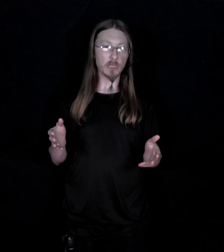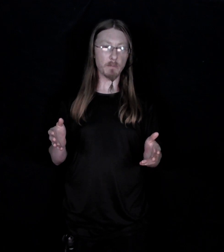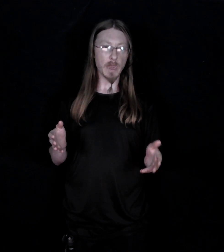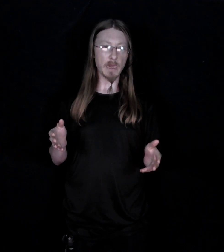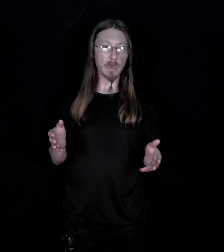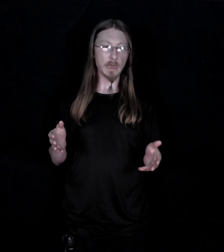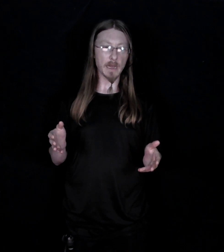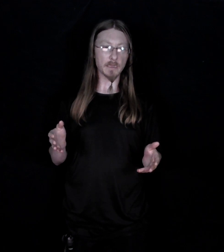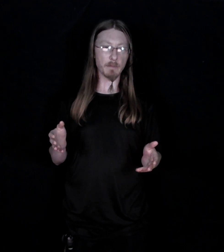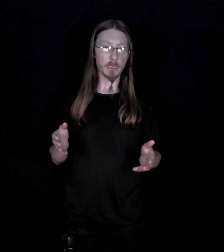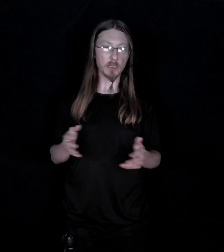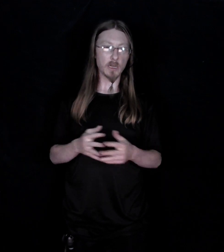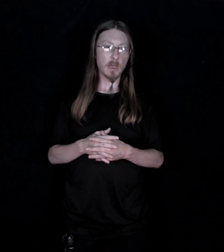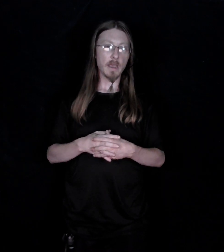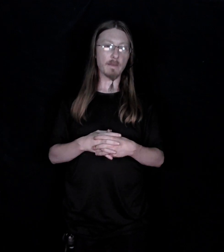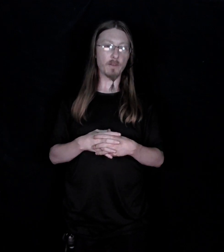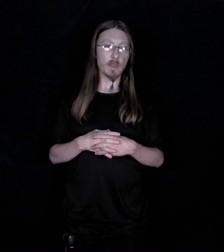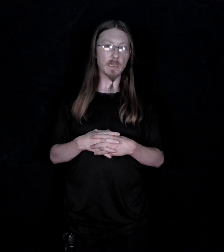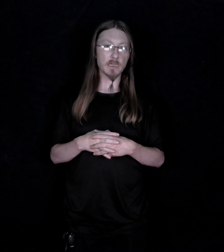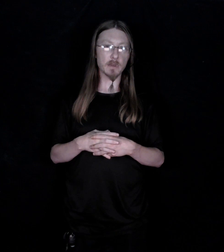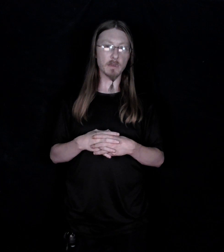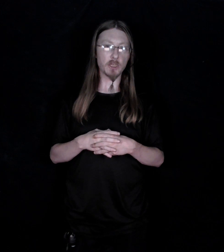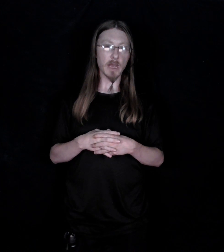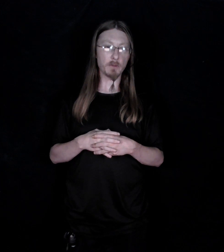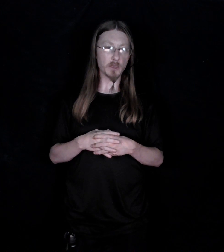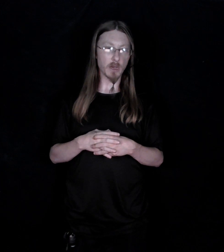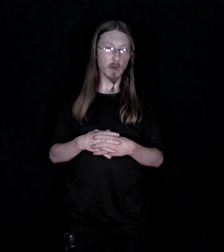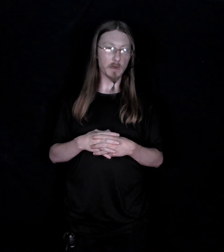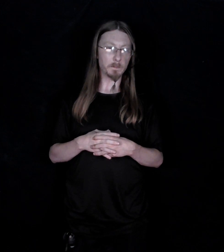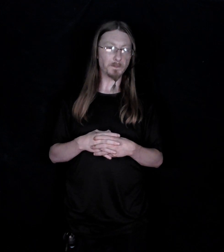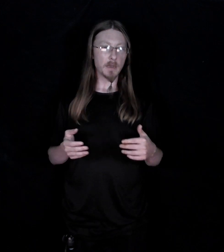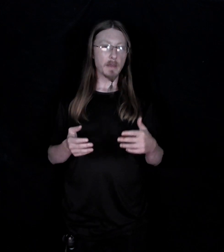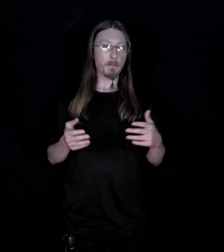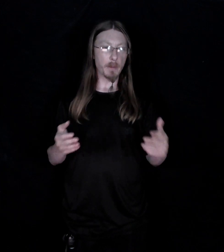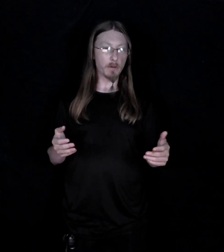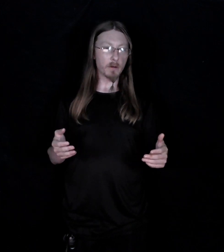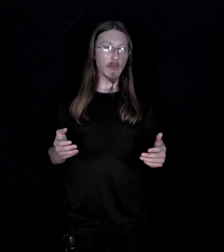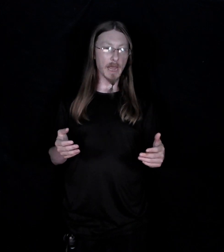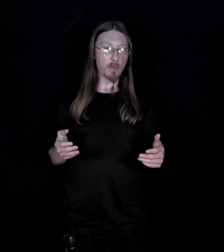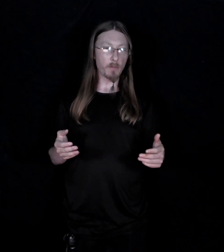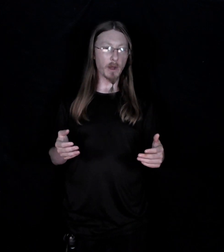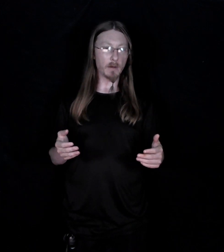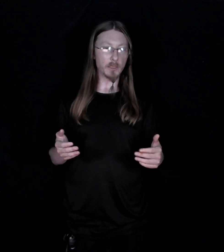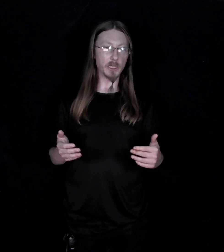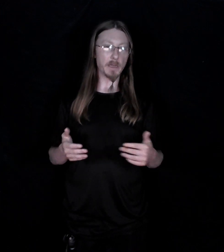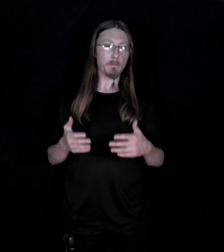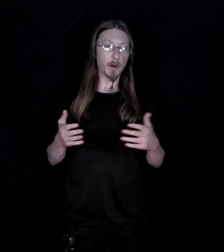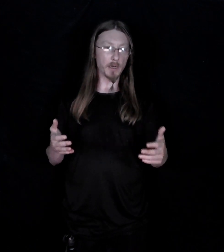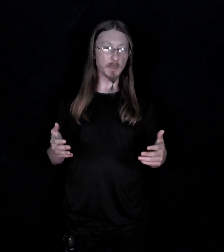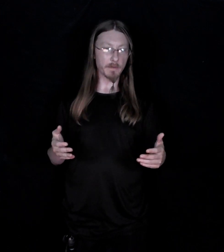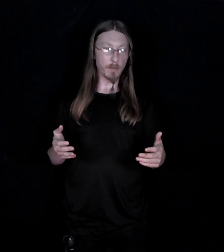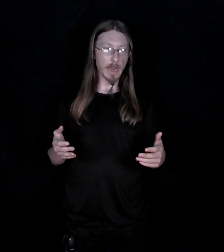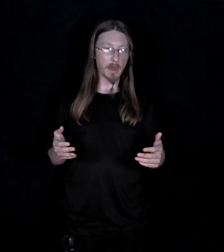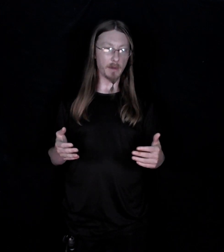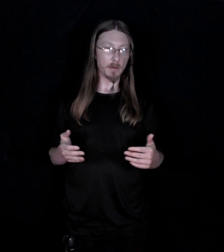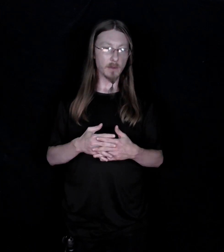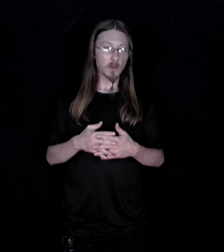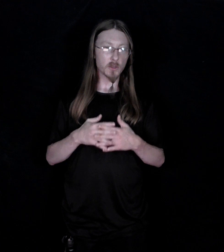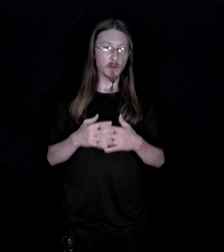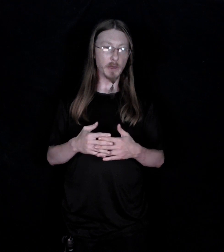made in God's image. And for this the chapters are biblical anthropology parts of man soteriology